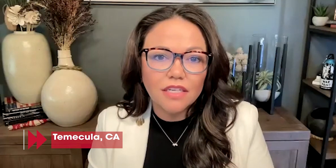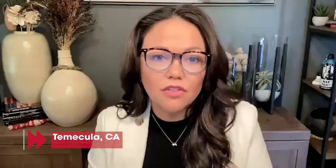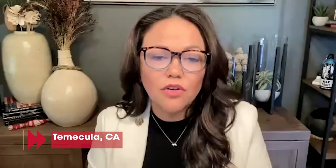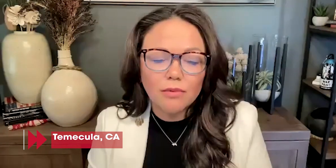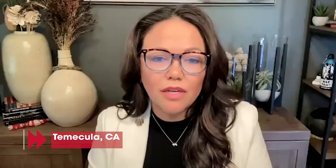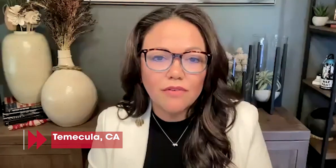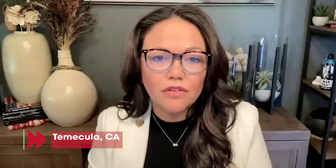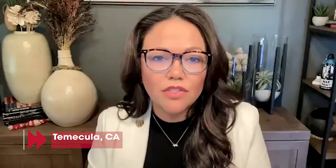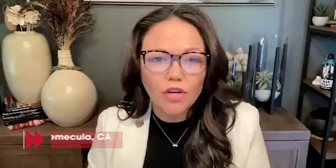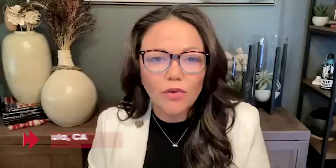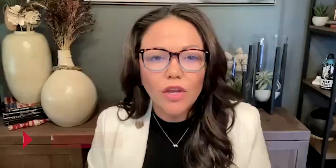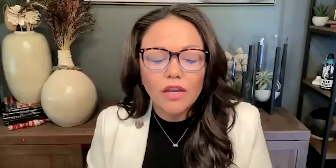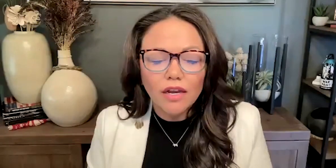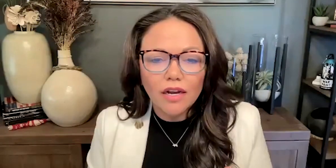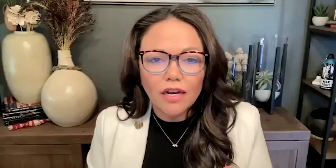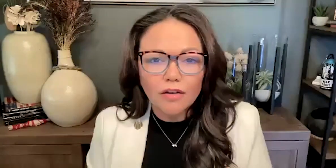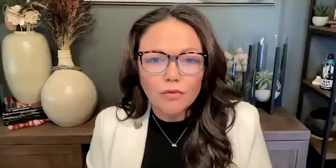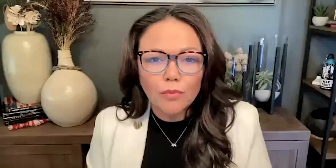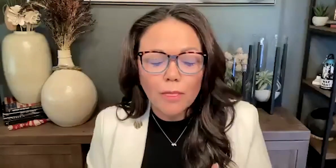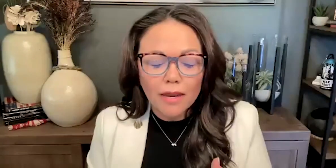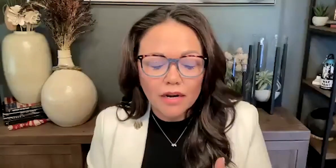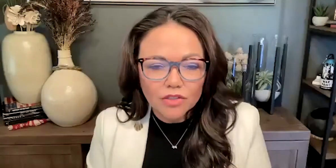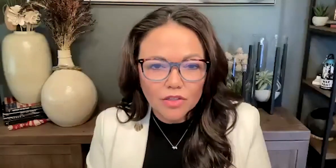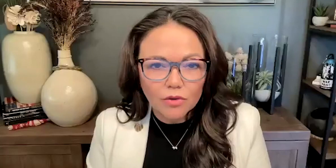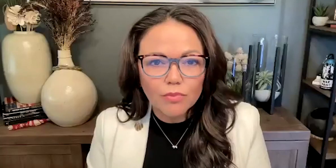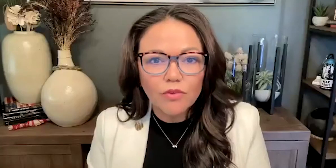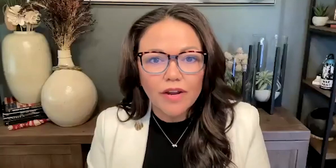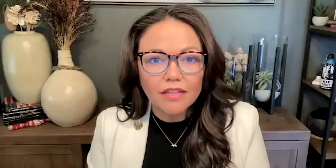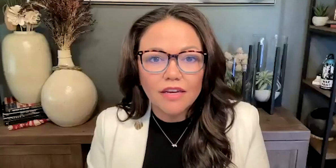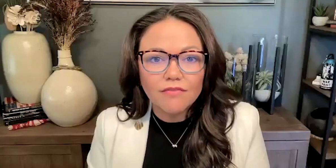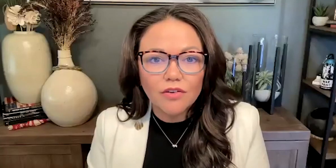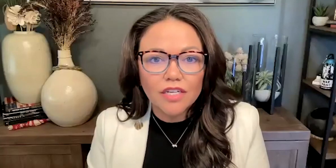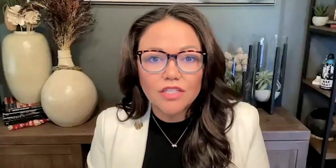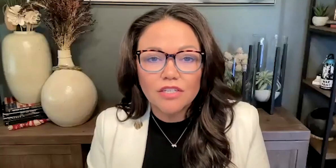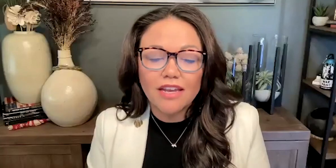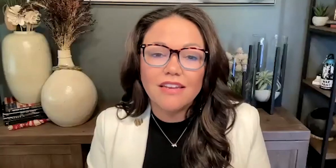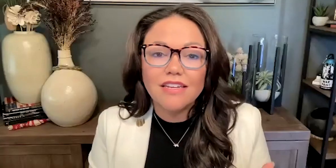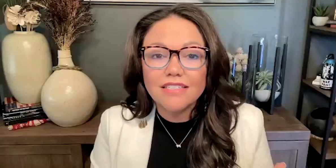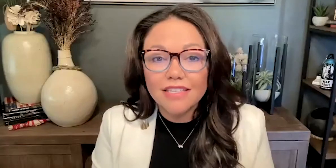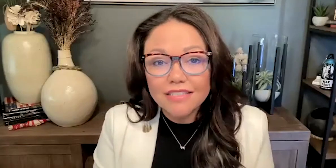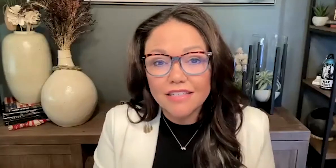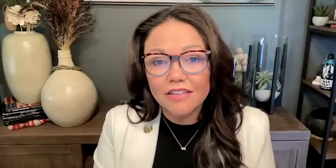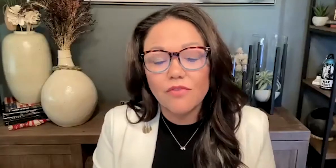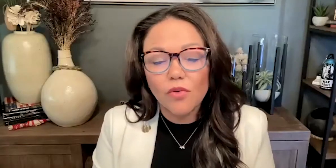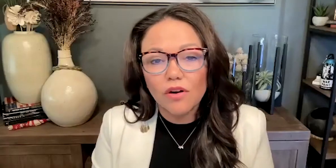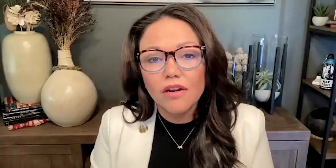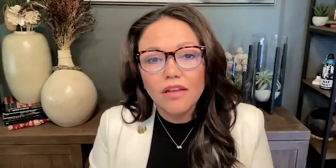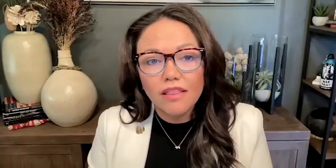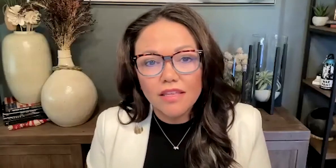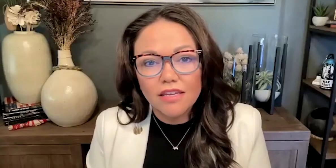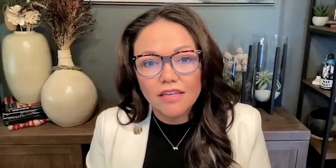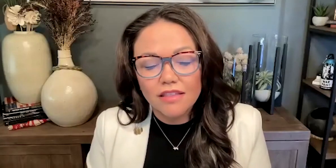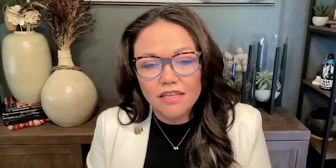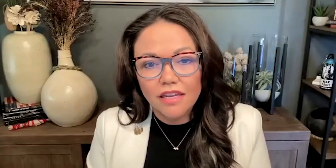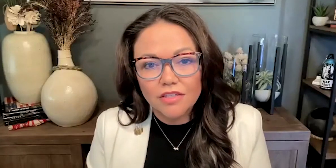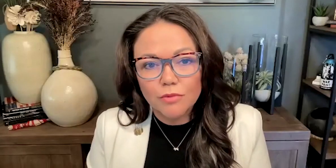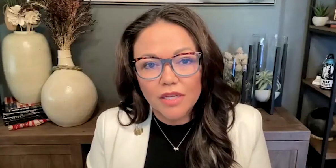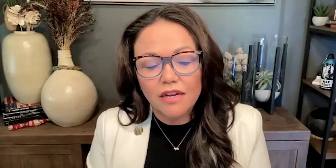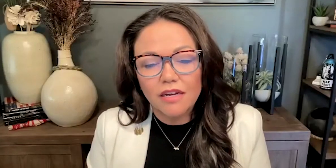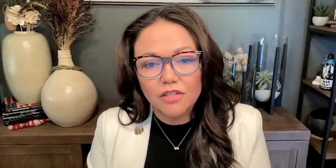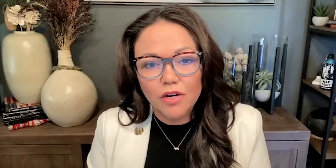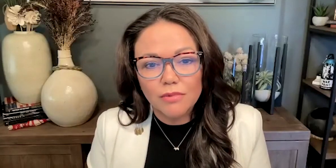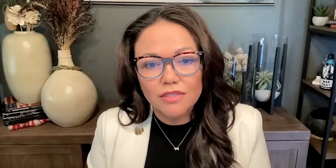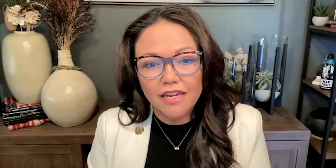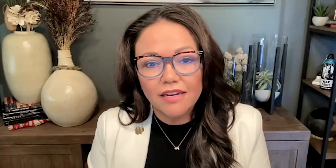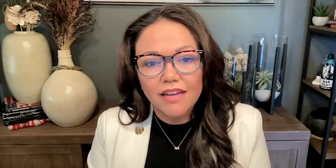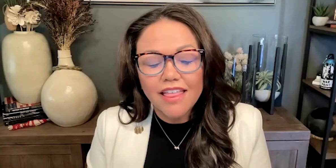facilitated tribal efforts and also provided that foundation and necessity for the engagement